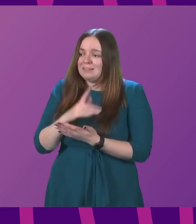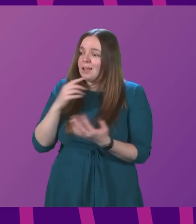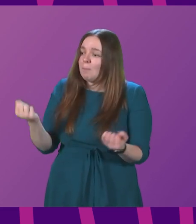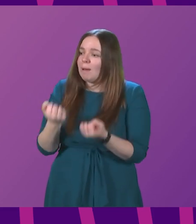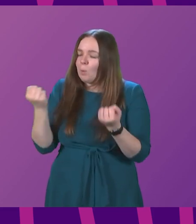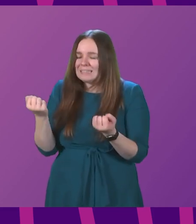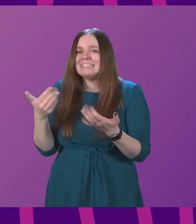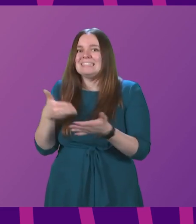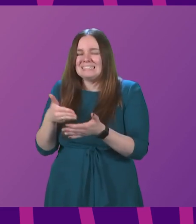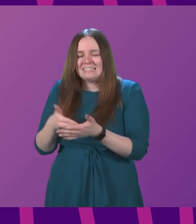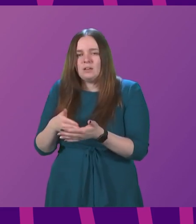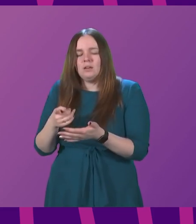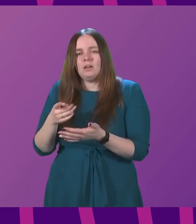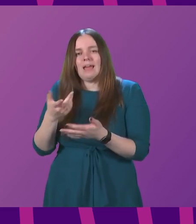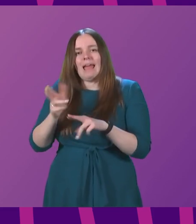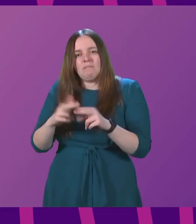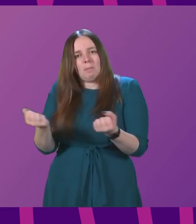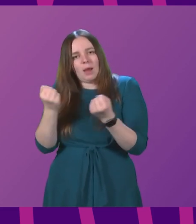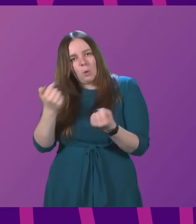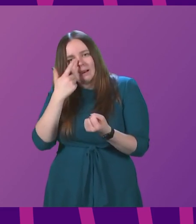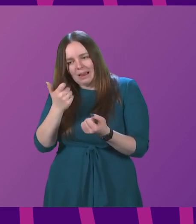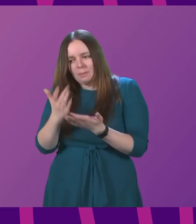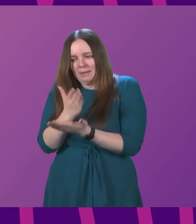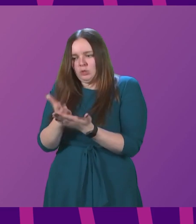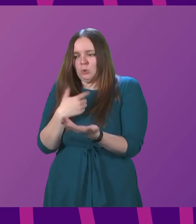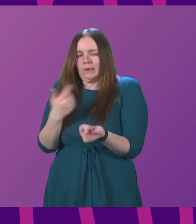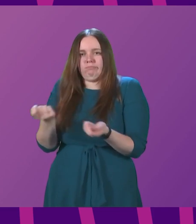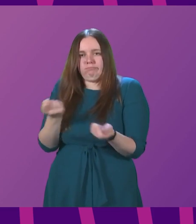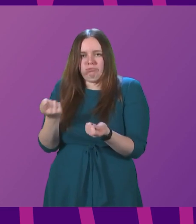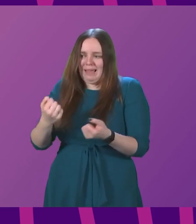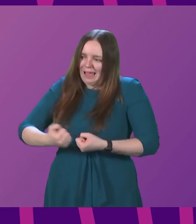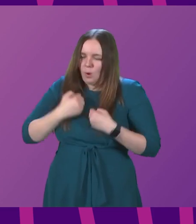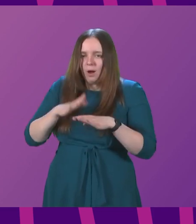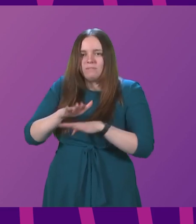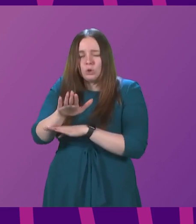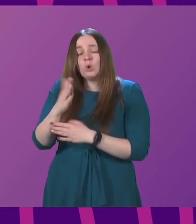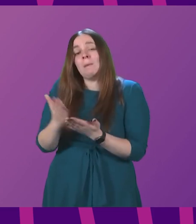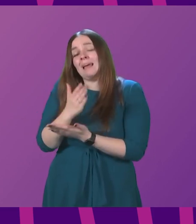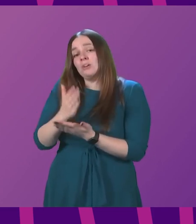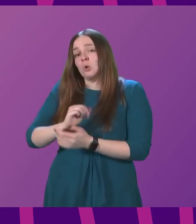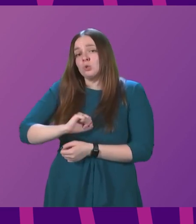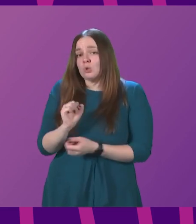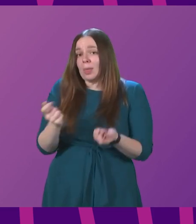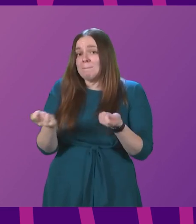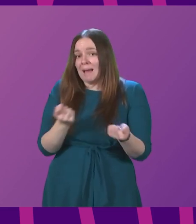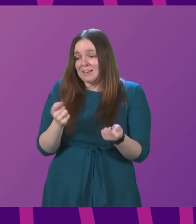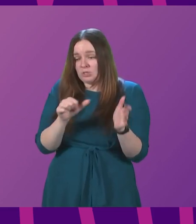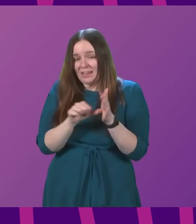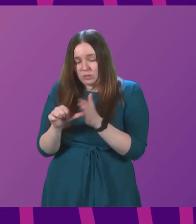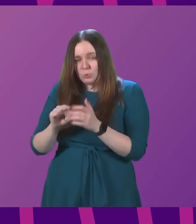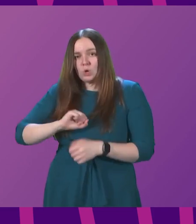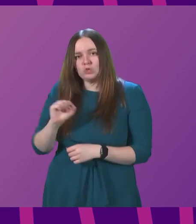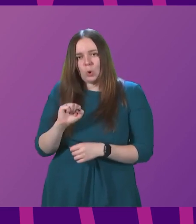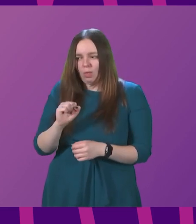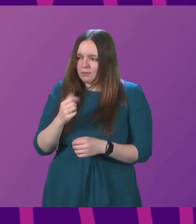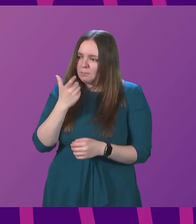independence would ensure that we were in charge of our own destiny. So actually making sure that Scotland addresses these issues and that Scotland fulfils